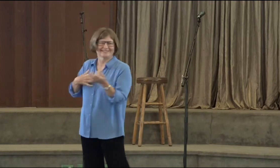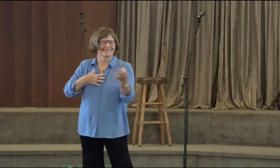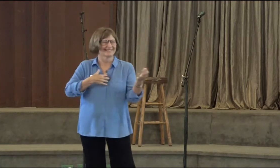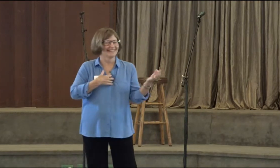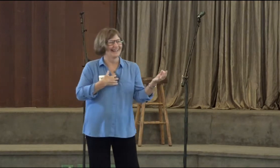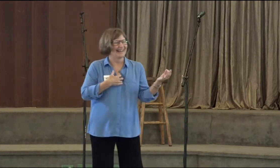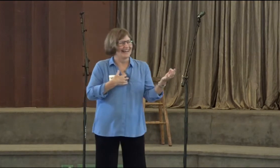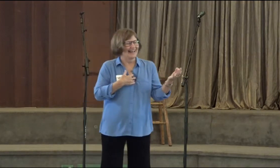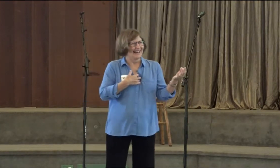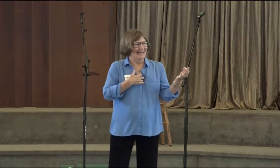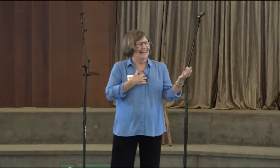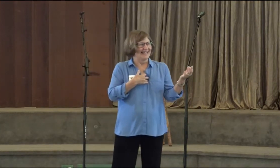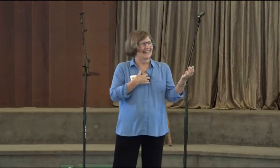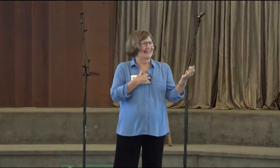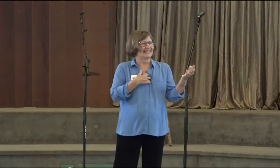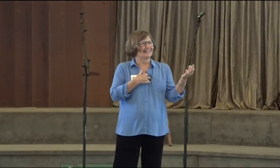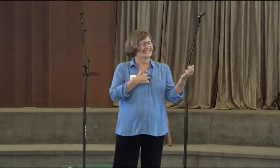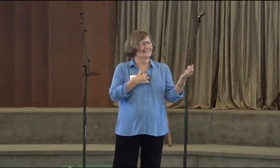do.